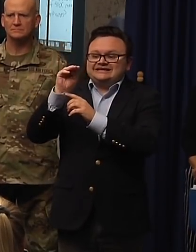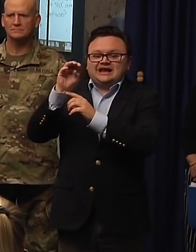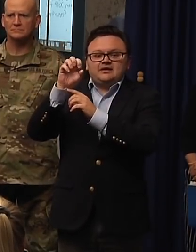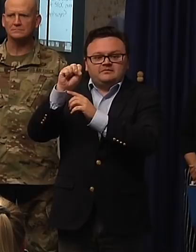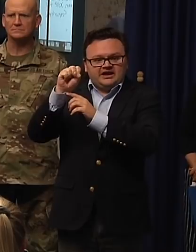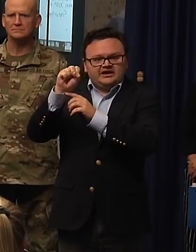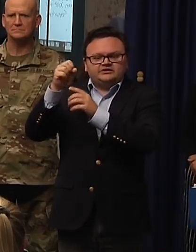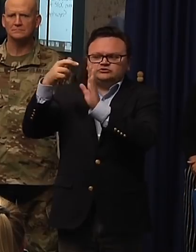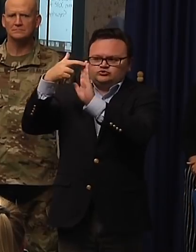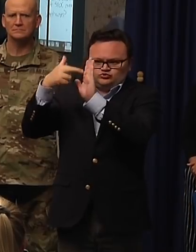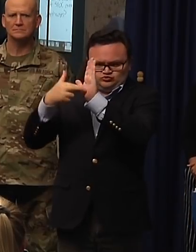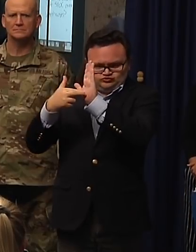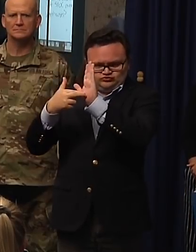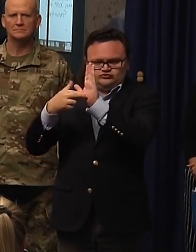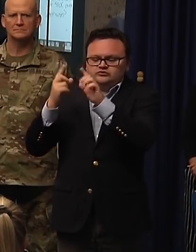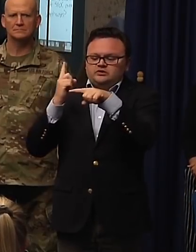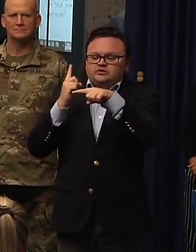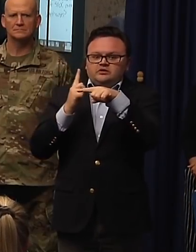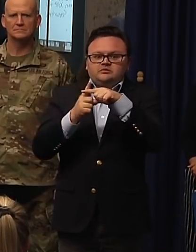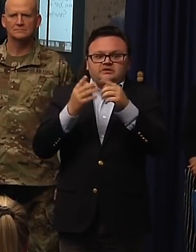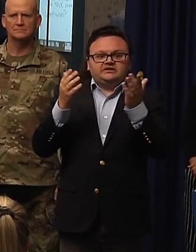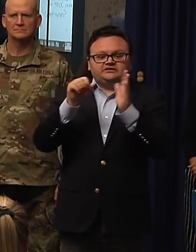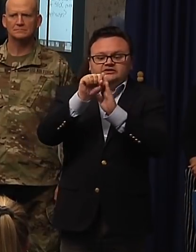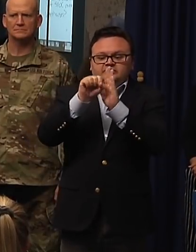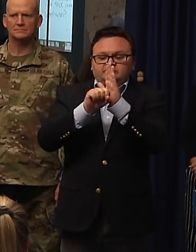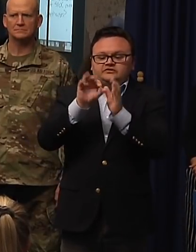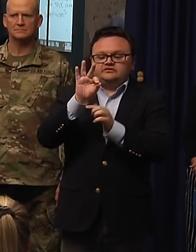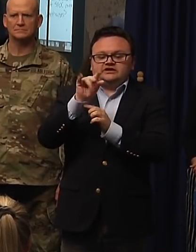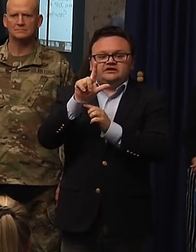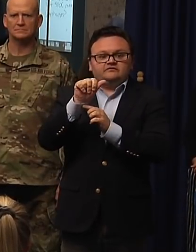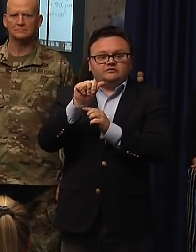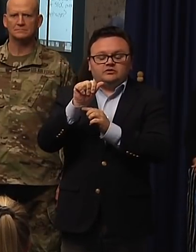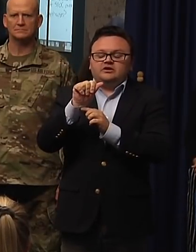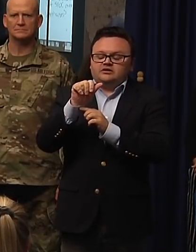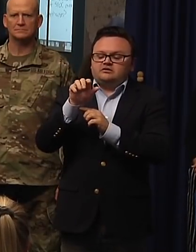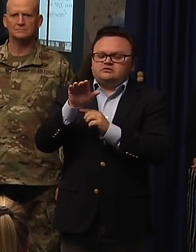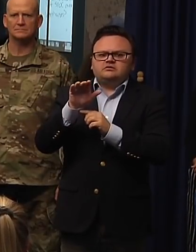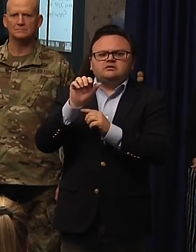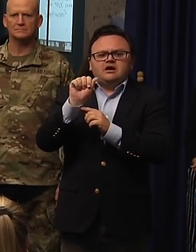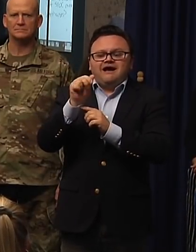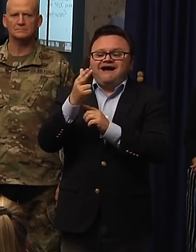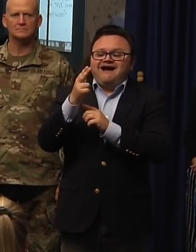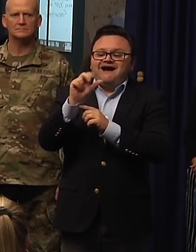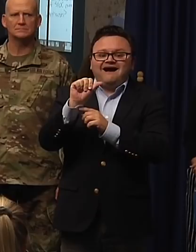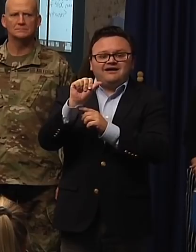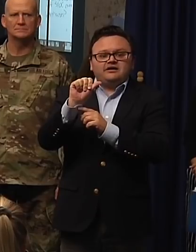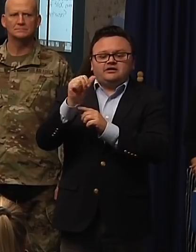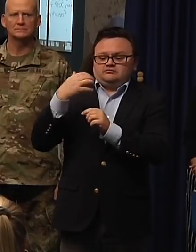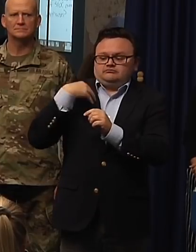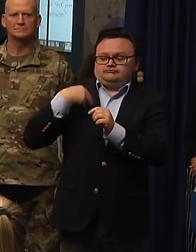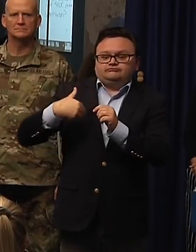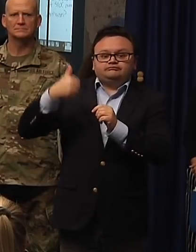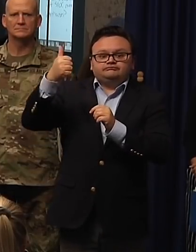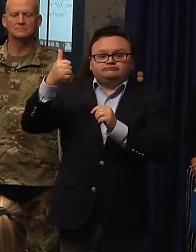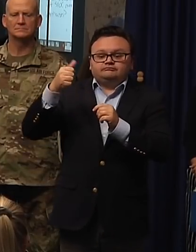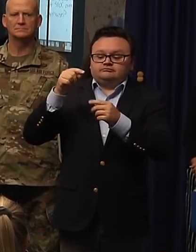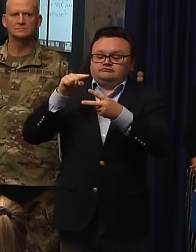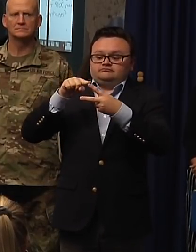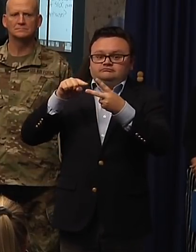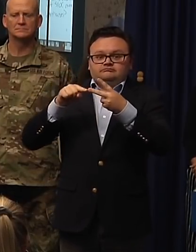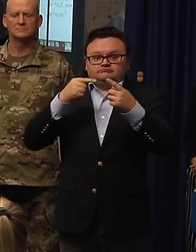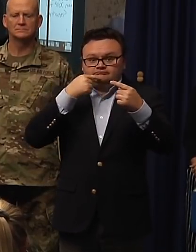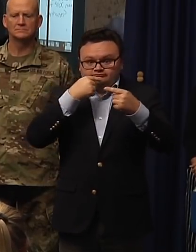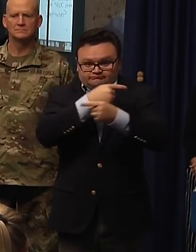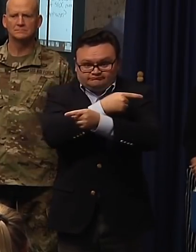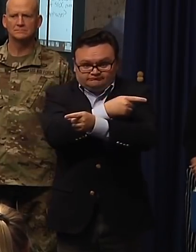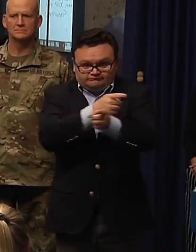with the guidelines put out by our ACA secretary, have been very clear about the need for people who